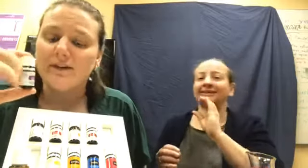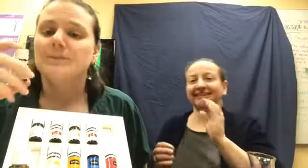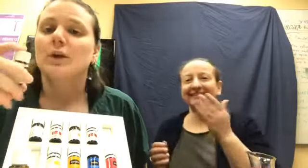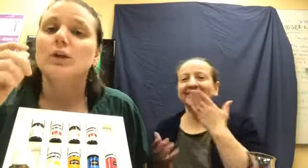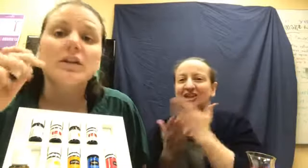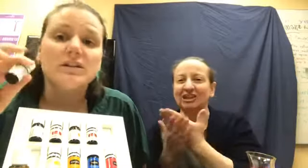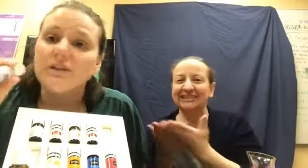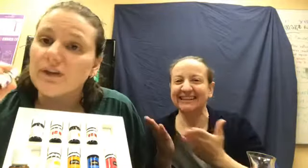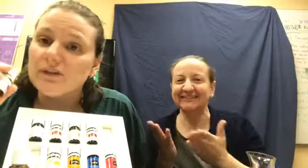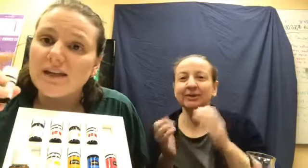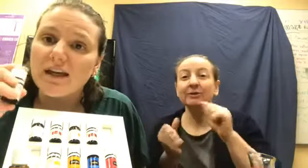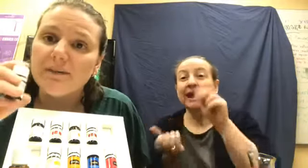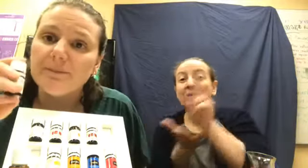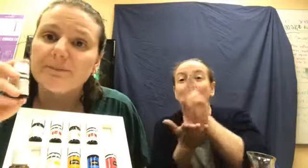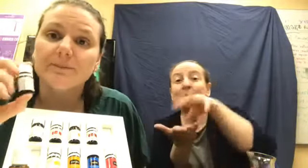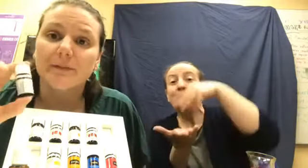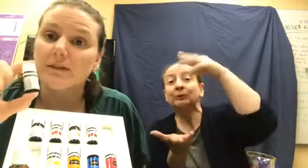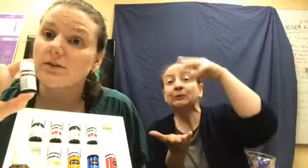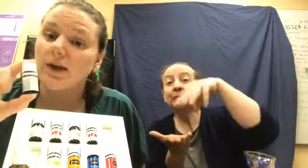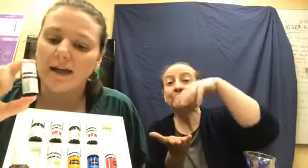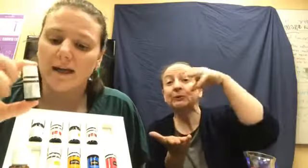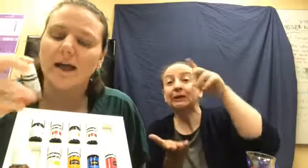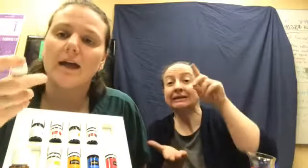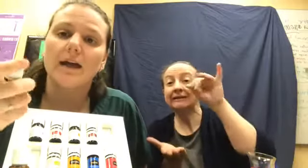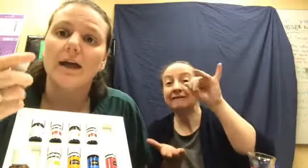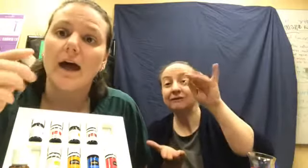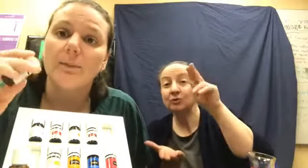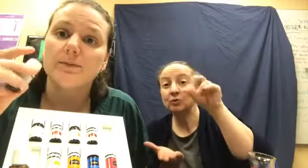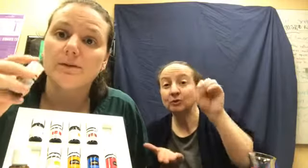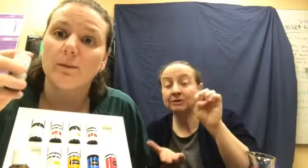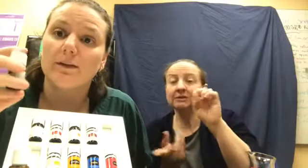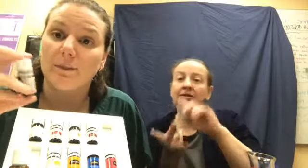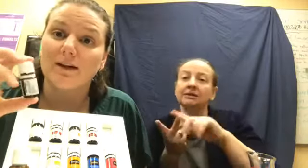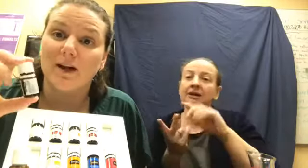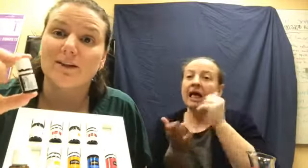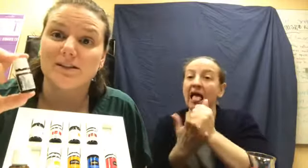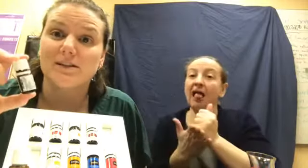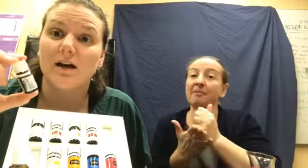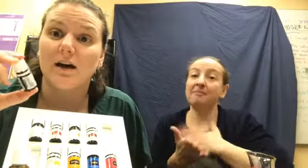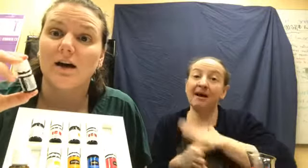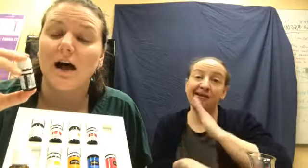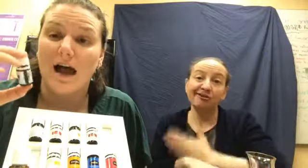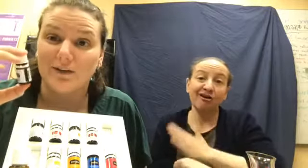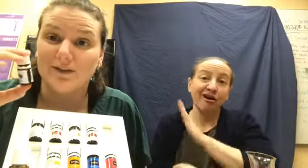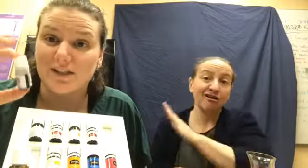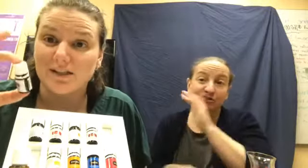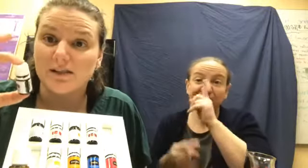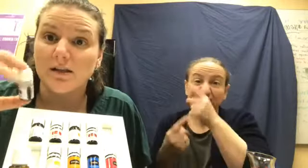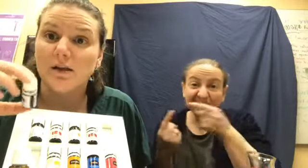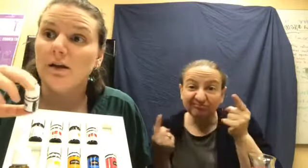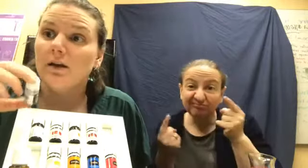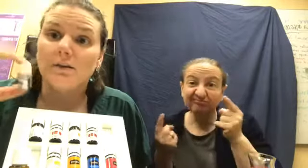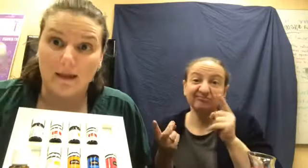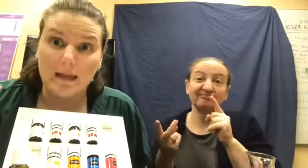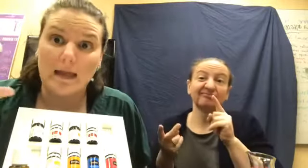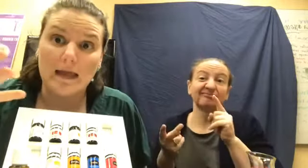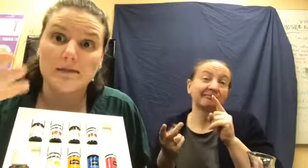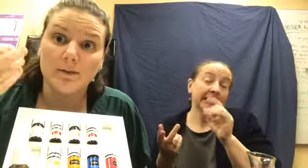You can diffuse it. It's great. It, it helps with my daughter's, uh, allergies. Like eczema.